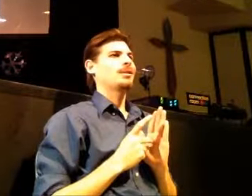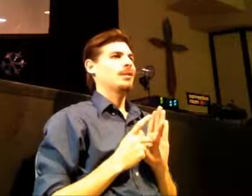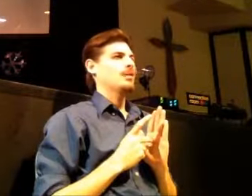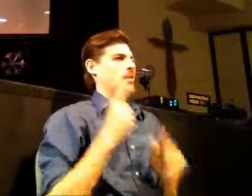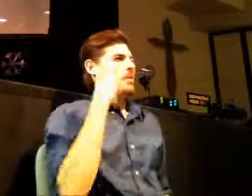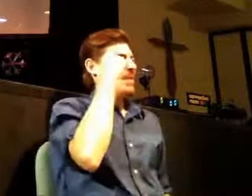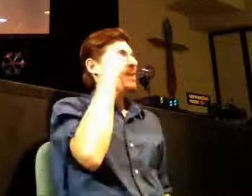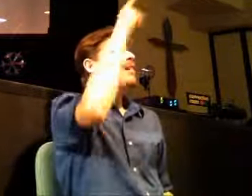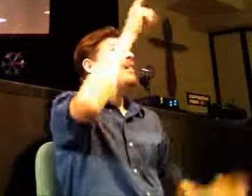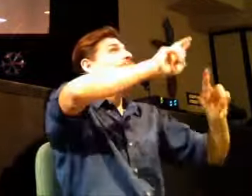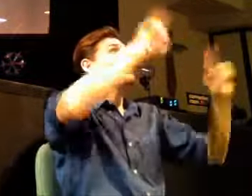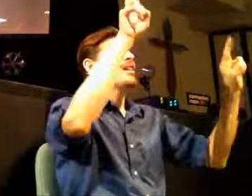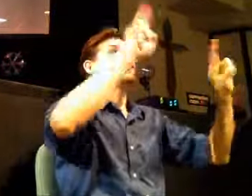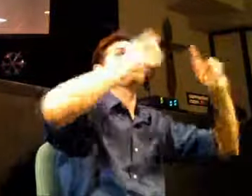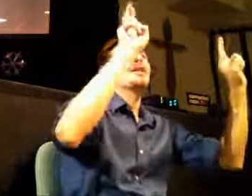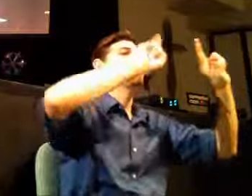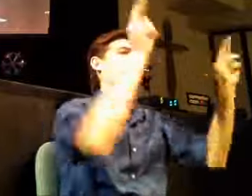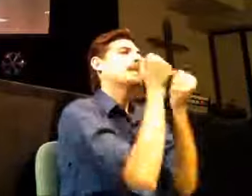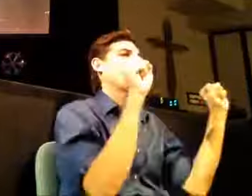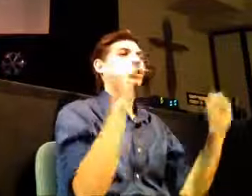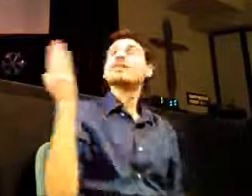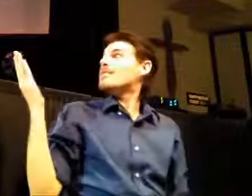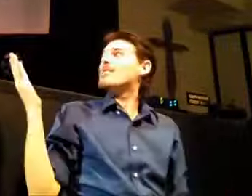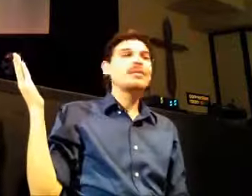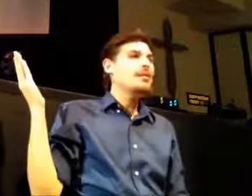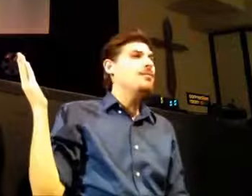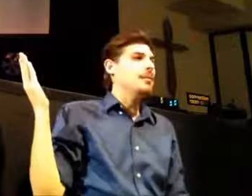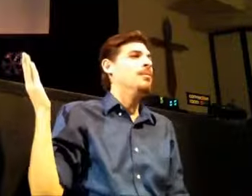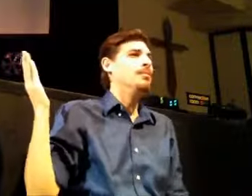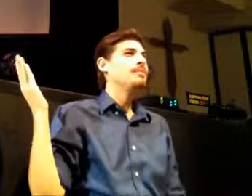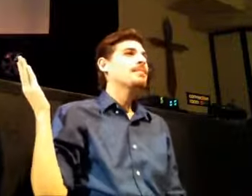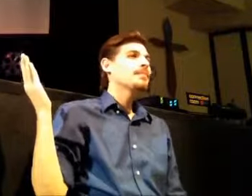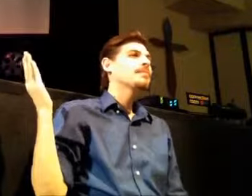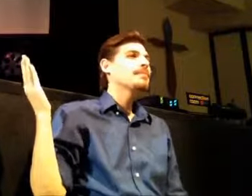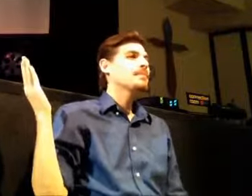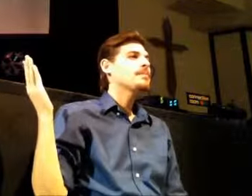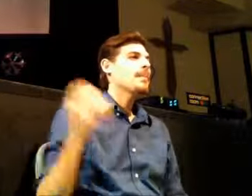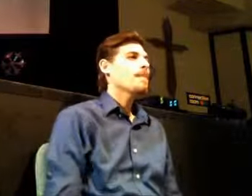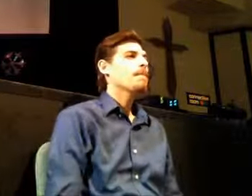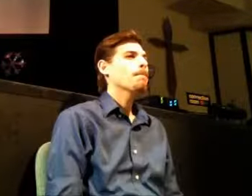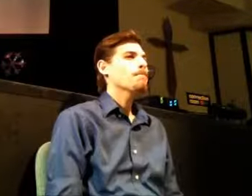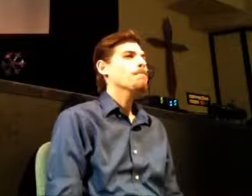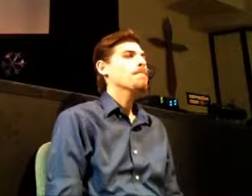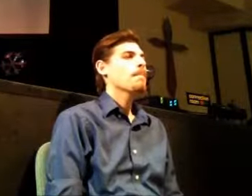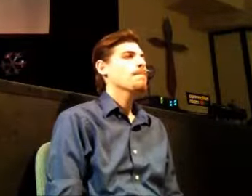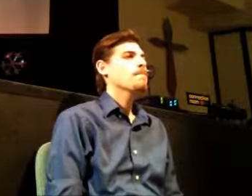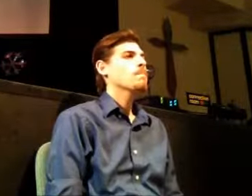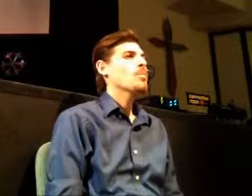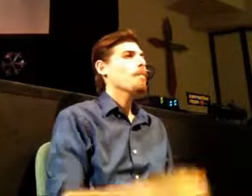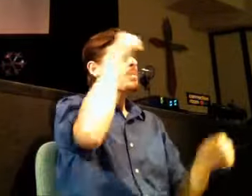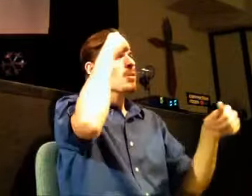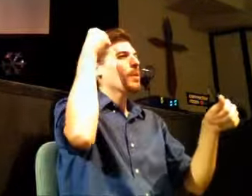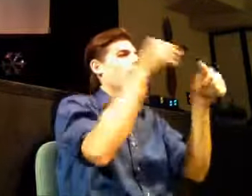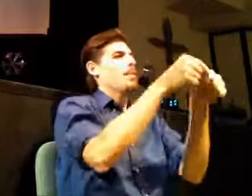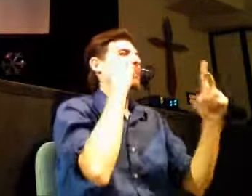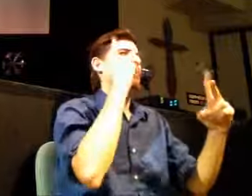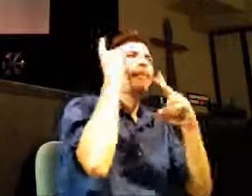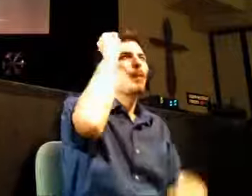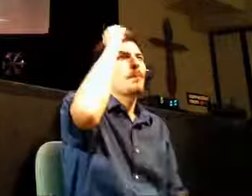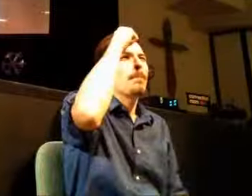has provided salvation for you. He has offered you friendship and he has distilled purpose on your lives. And we've to remember that. We've got to carry that with